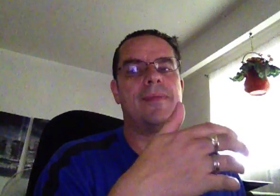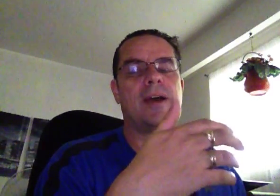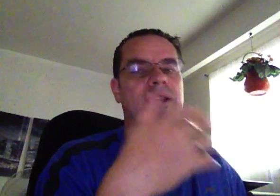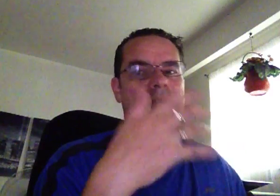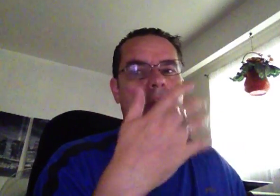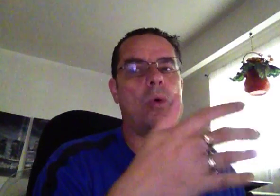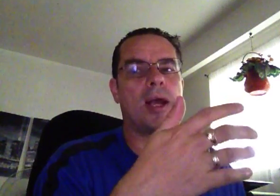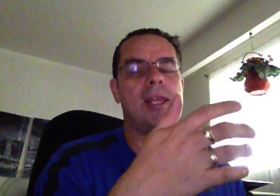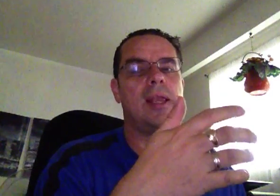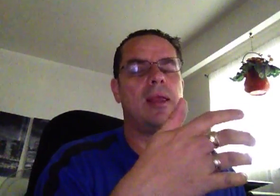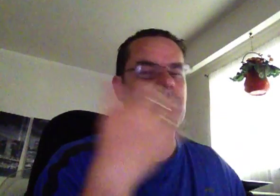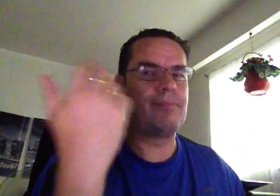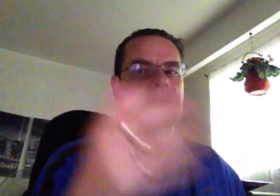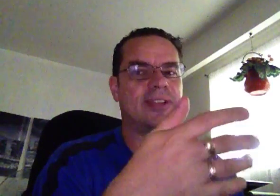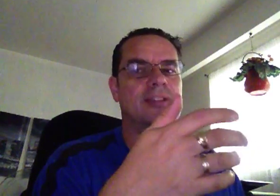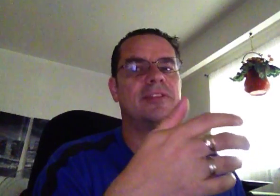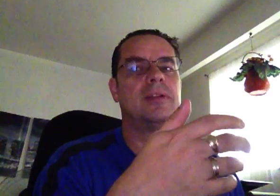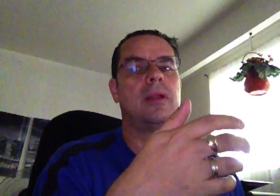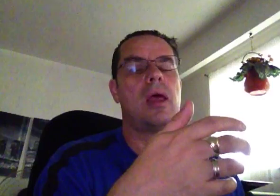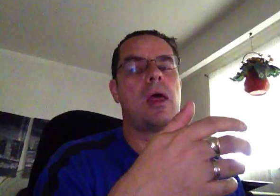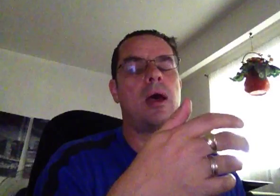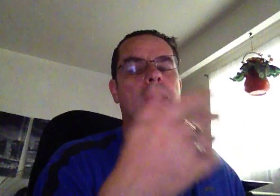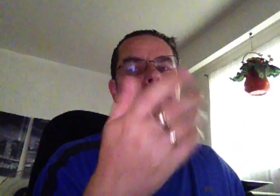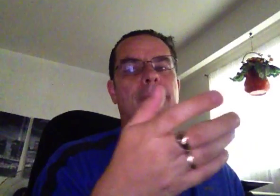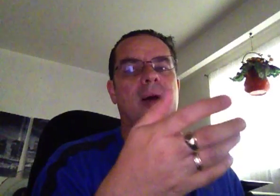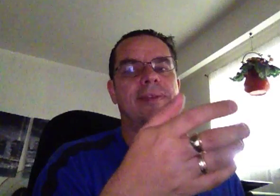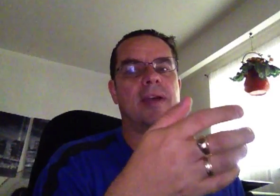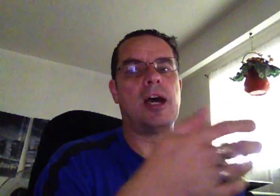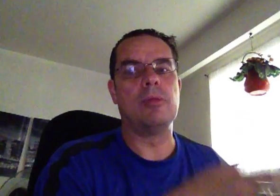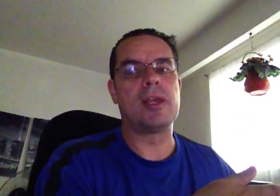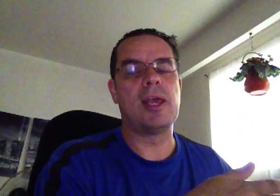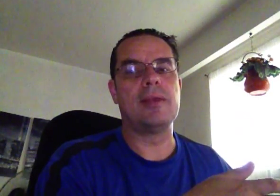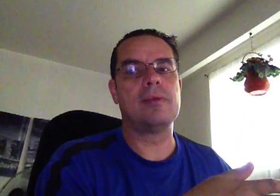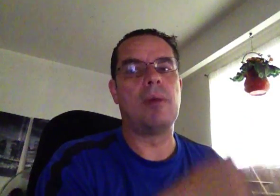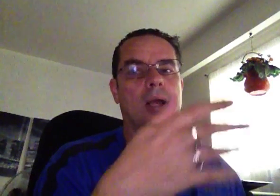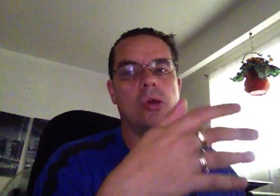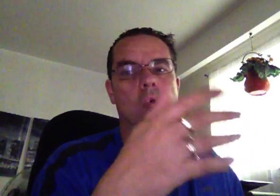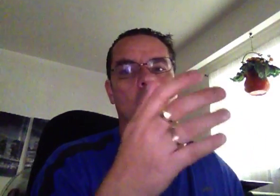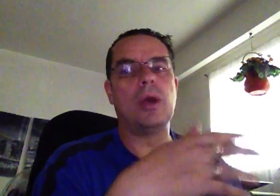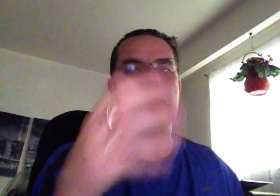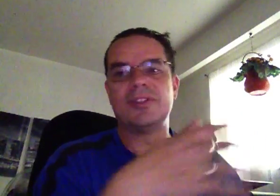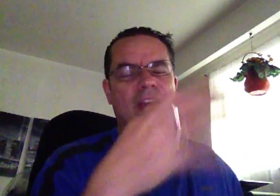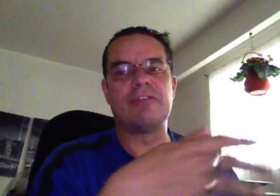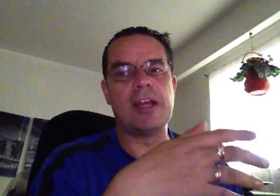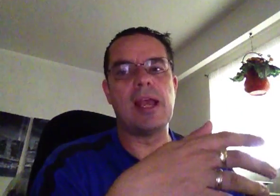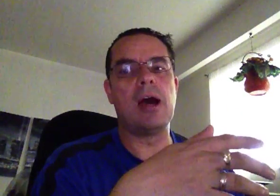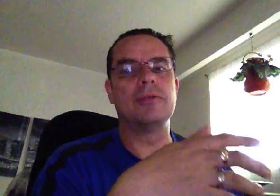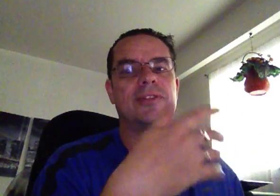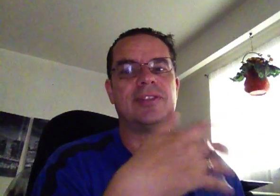It's kind of wonky by the sounds of it, but I'm looking at Mongo and all this stuff right now to see